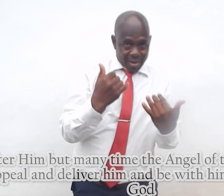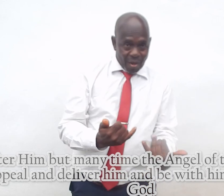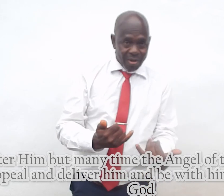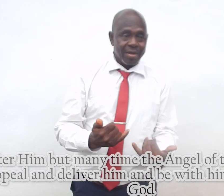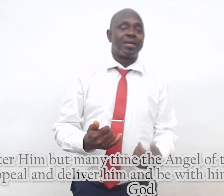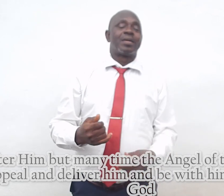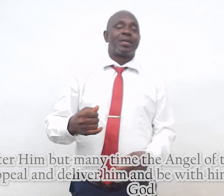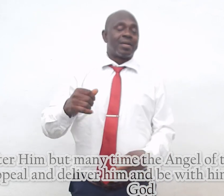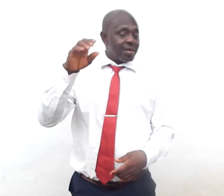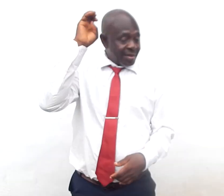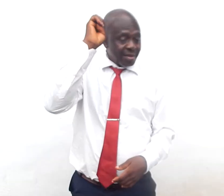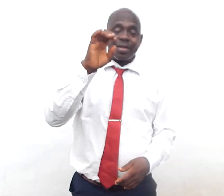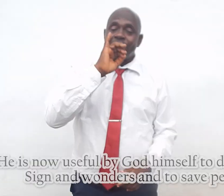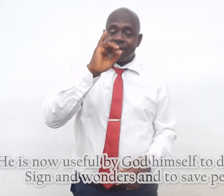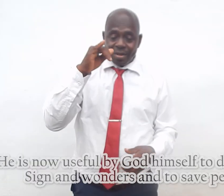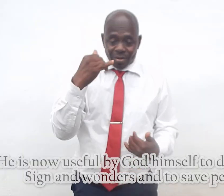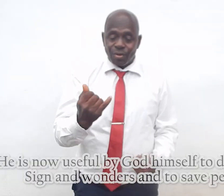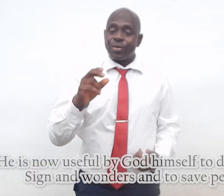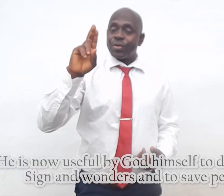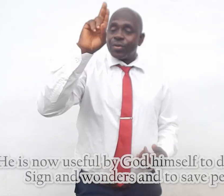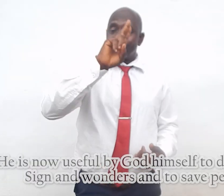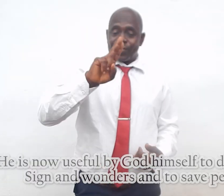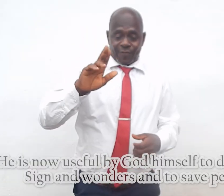but thank god he is now useful